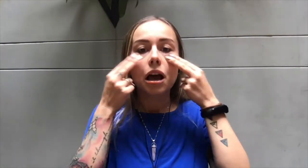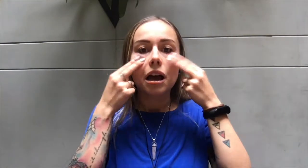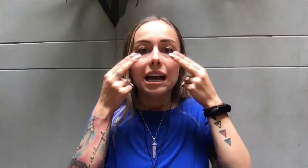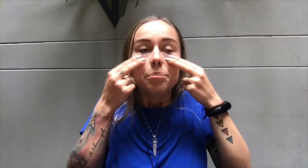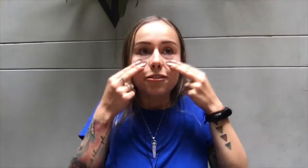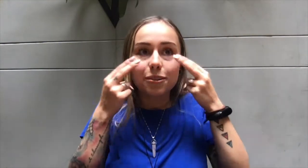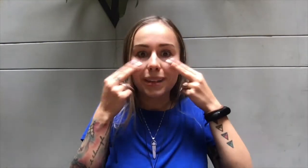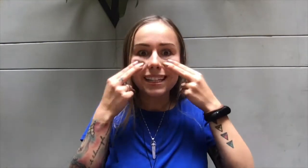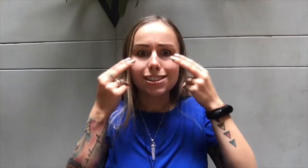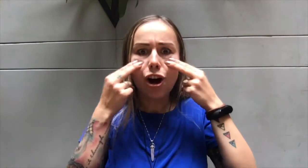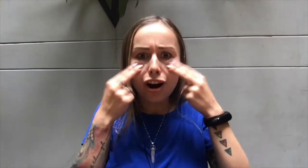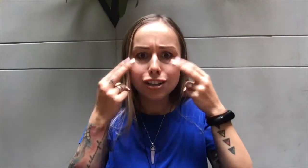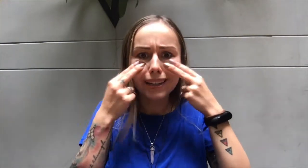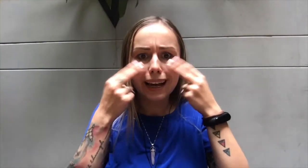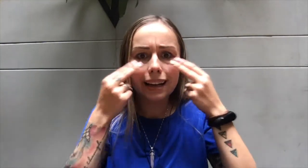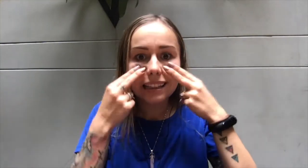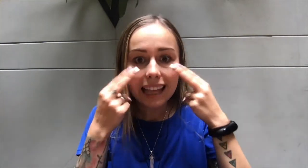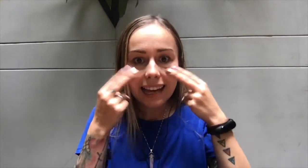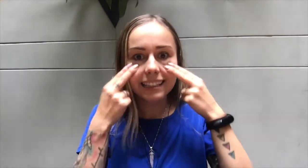But for me, it's hard to get clients.